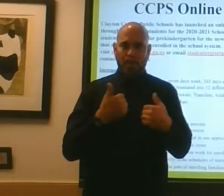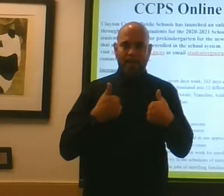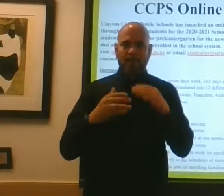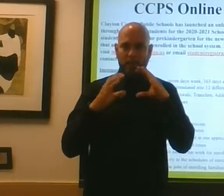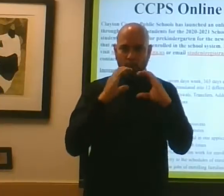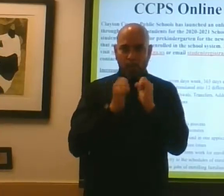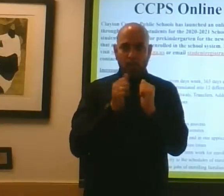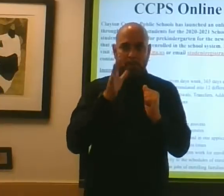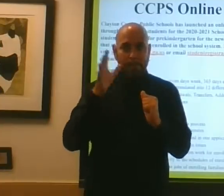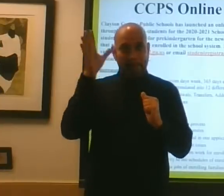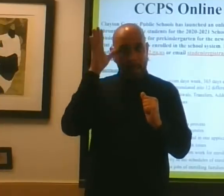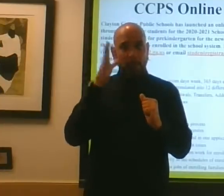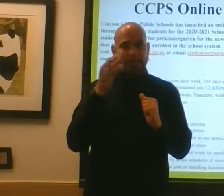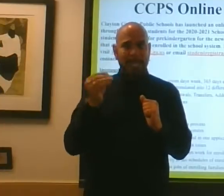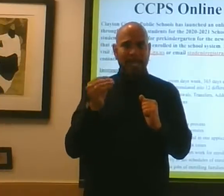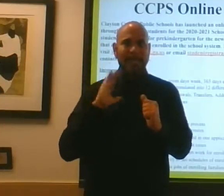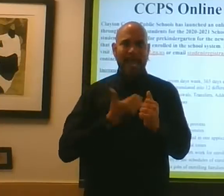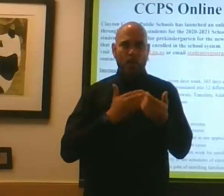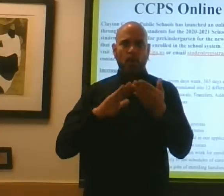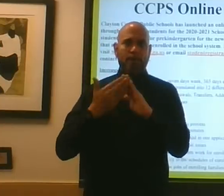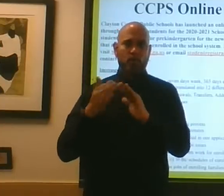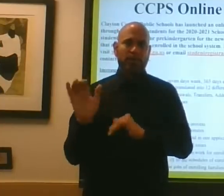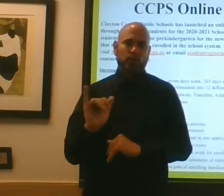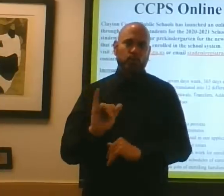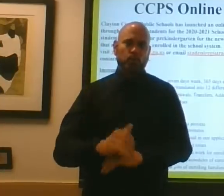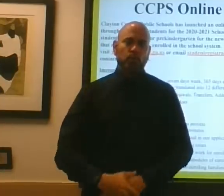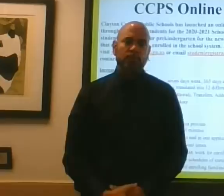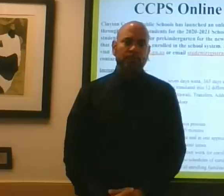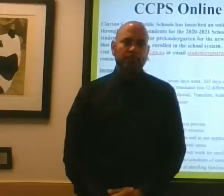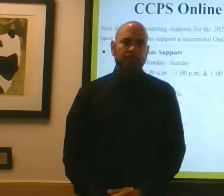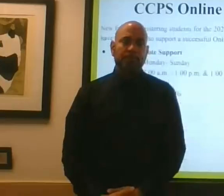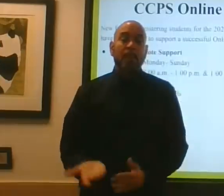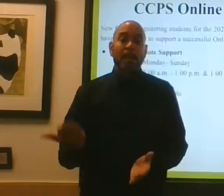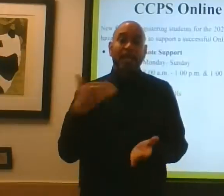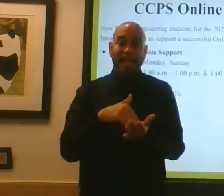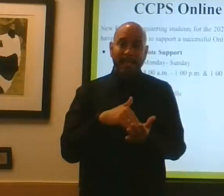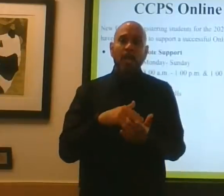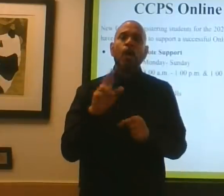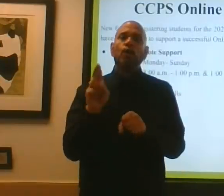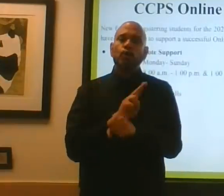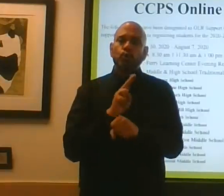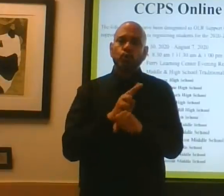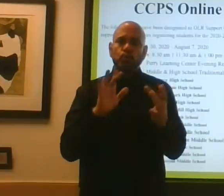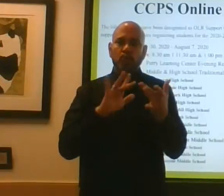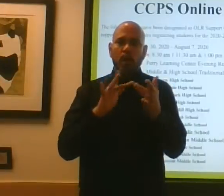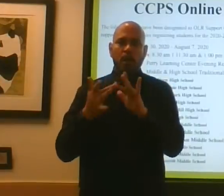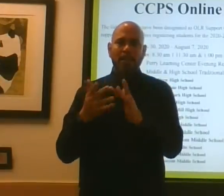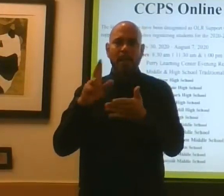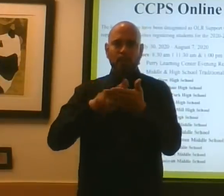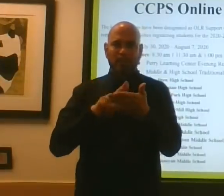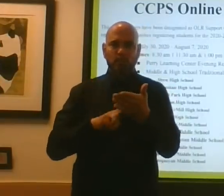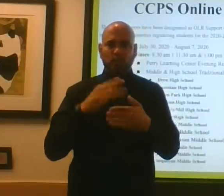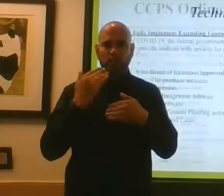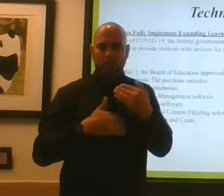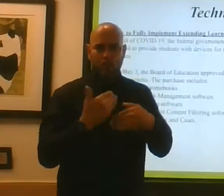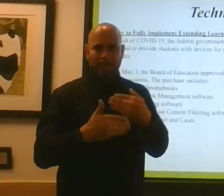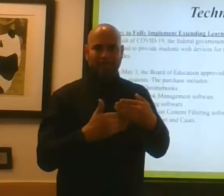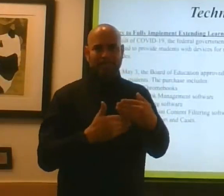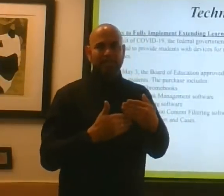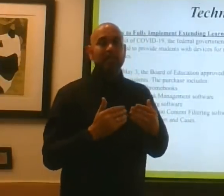and our community. So again, use the online registration process.